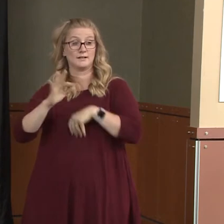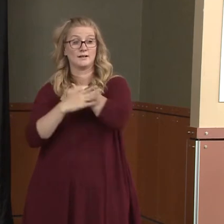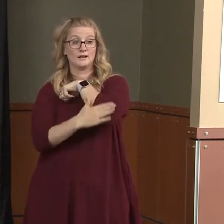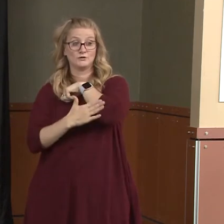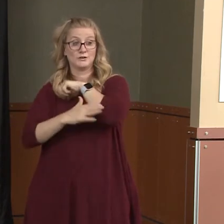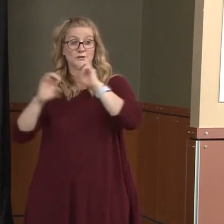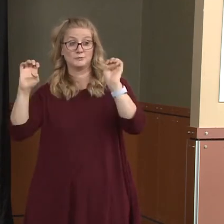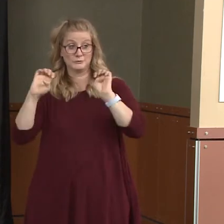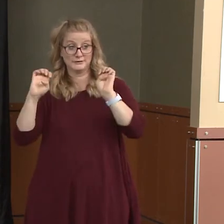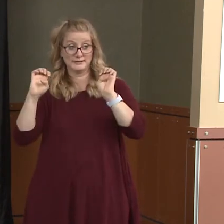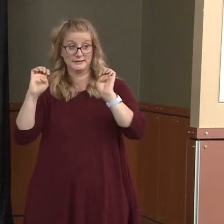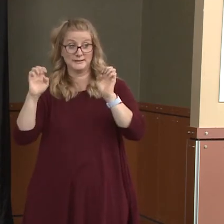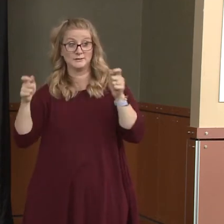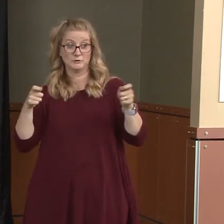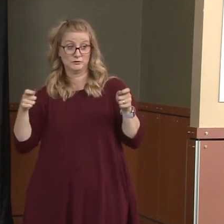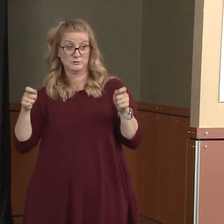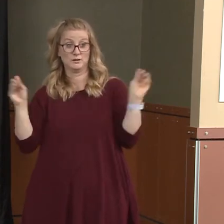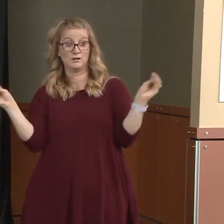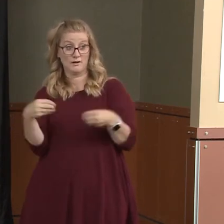Ainsworth in Pasco.